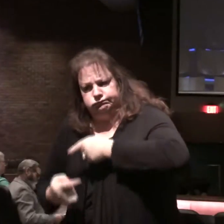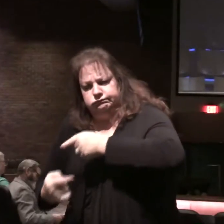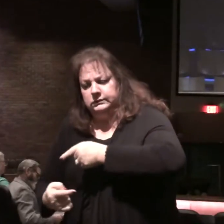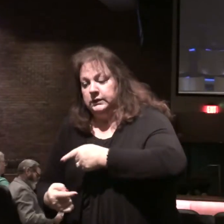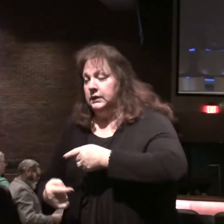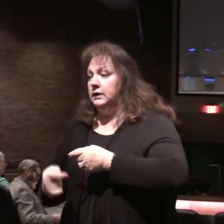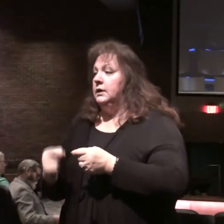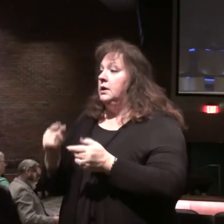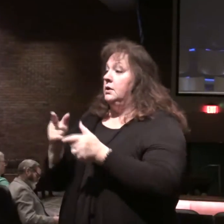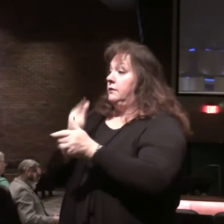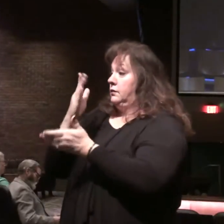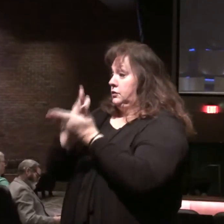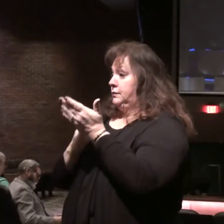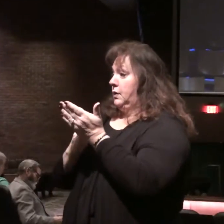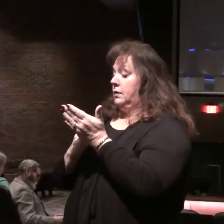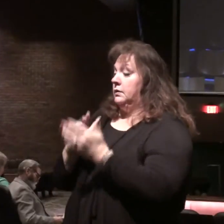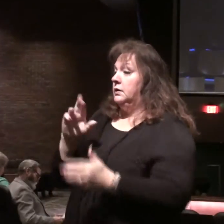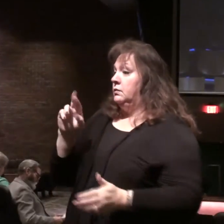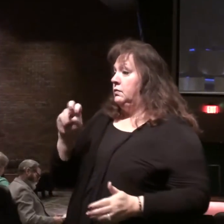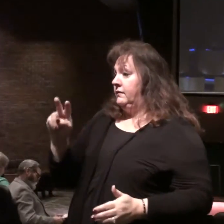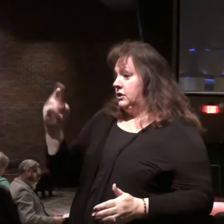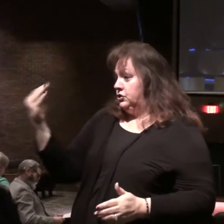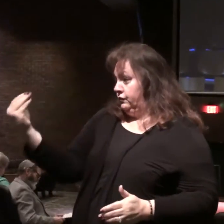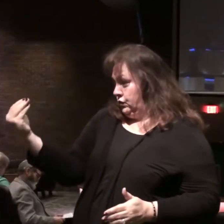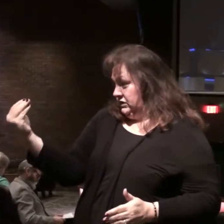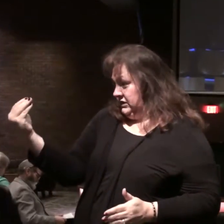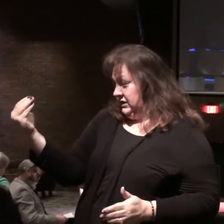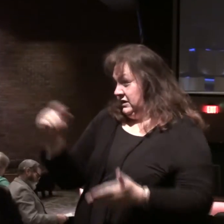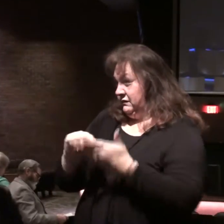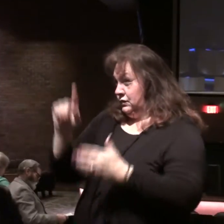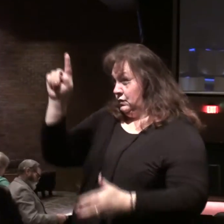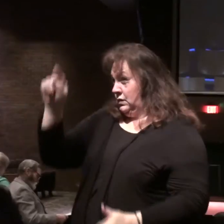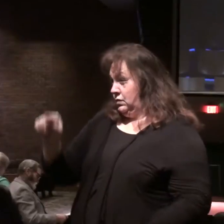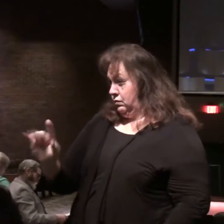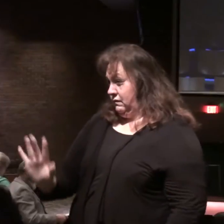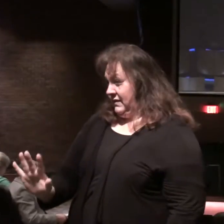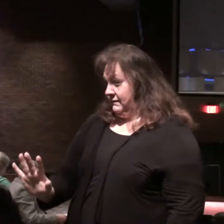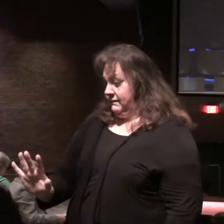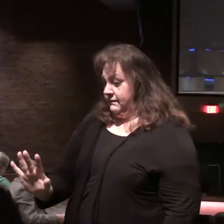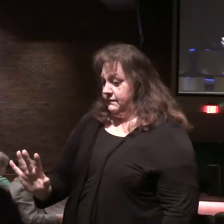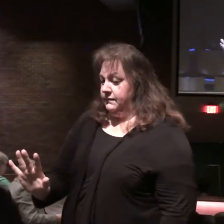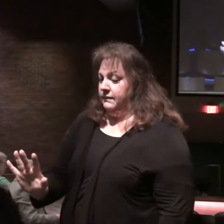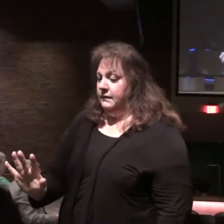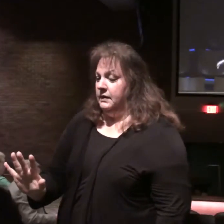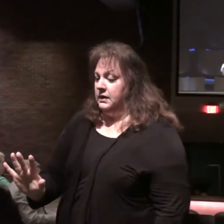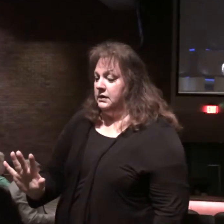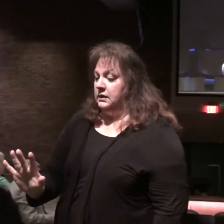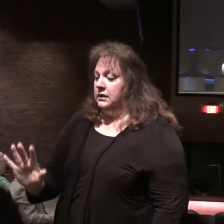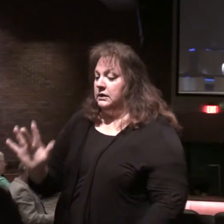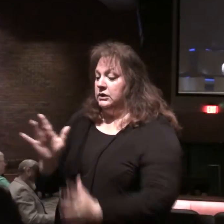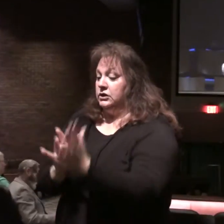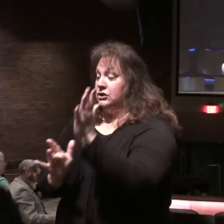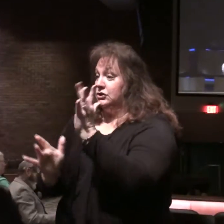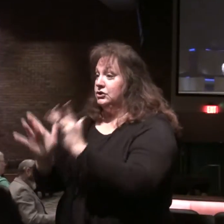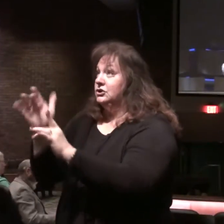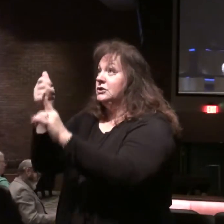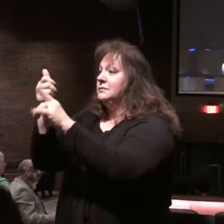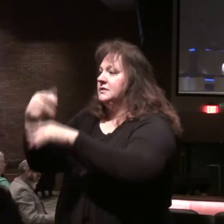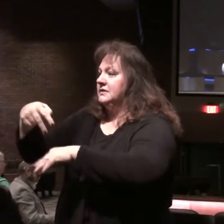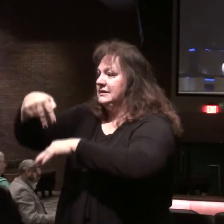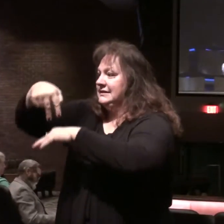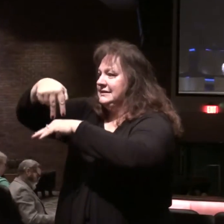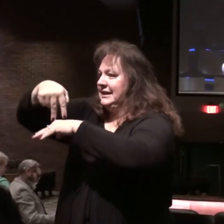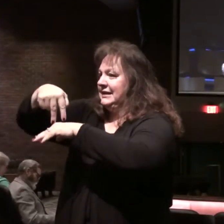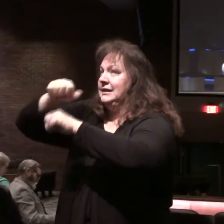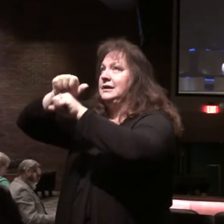The first part of the chapter 14, the first five verses, have Christ standing on Mount